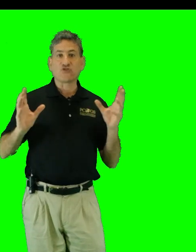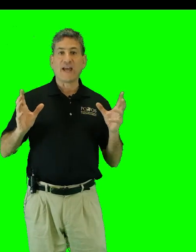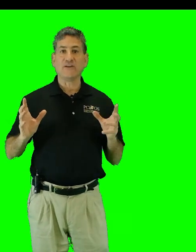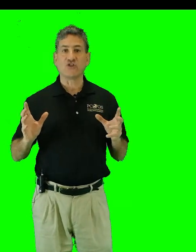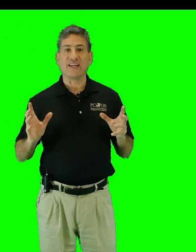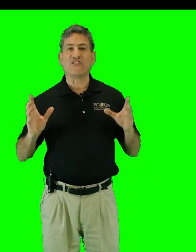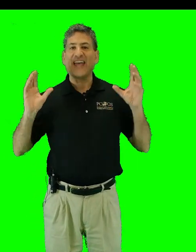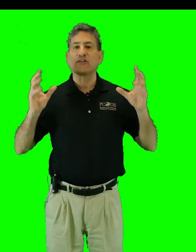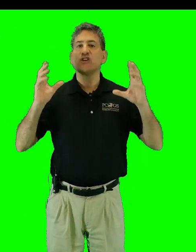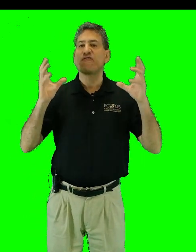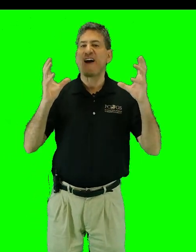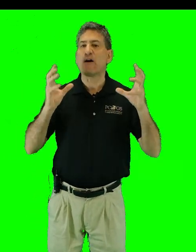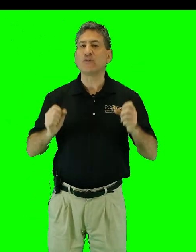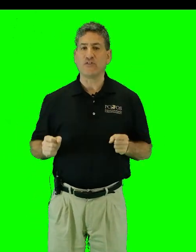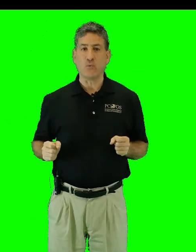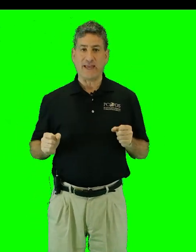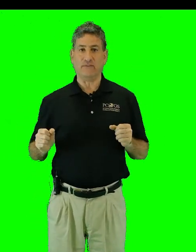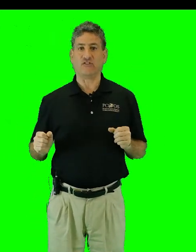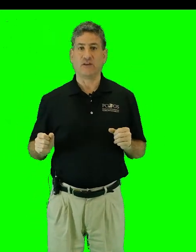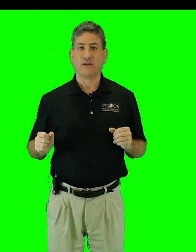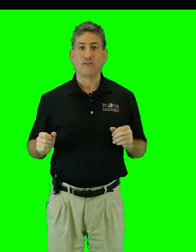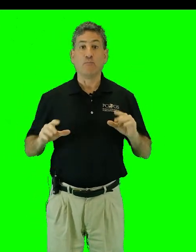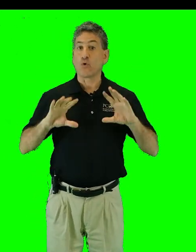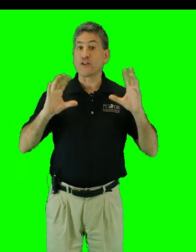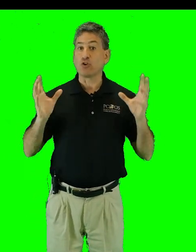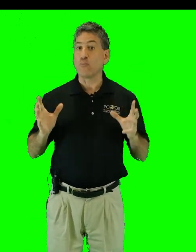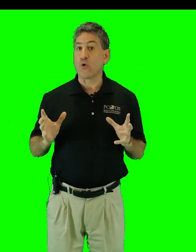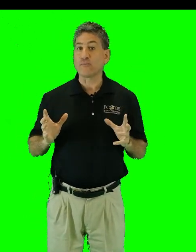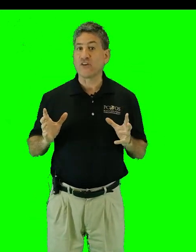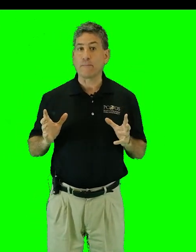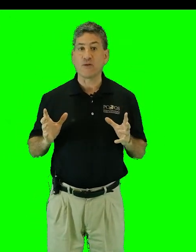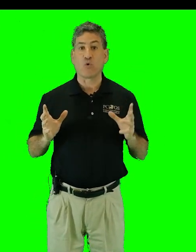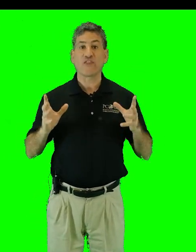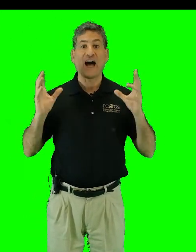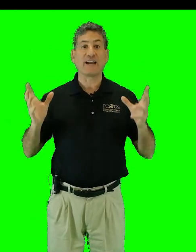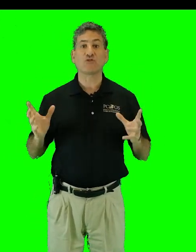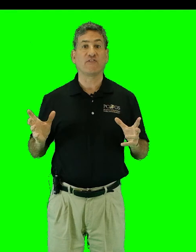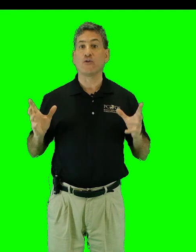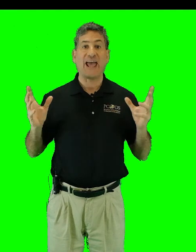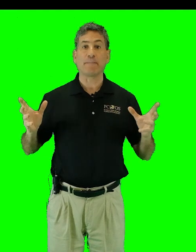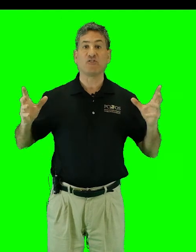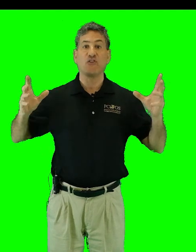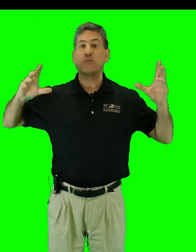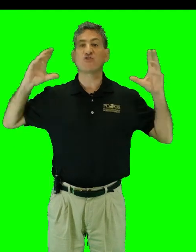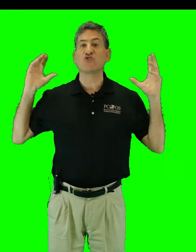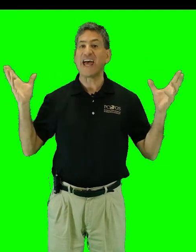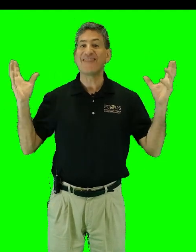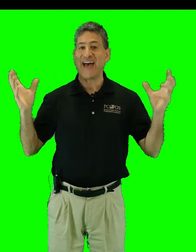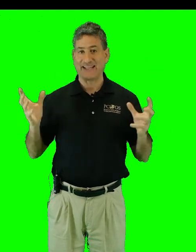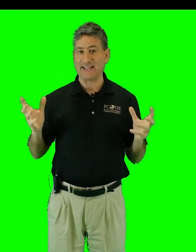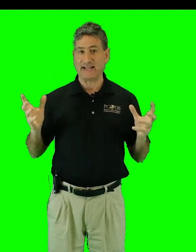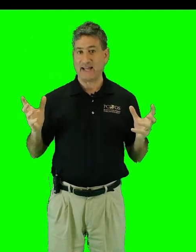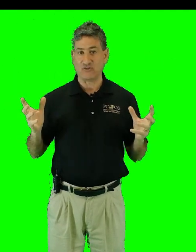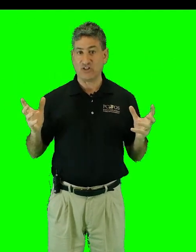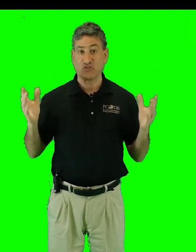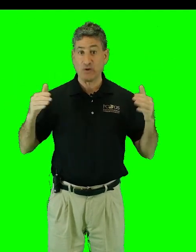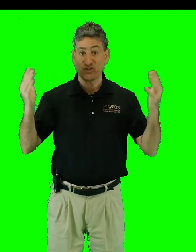changing is the energy found in the waves. The more the globe warms up the more the hydrosphere and atmosphere must shed that kinetic energy to reach